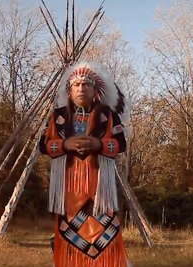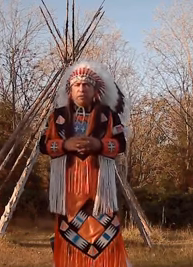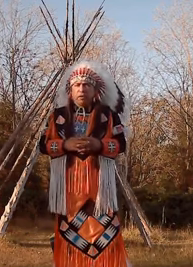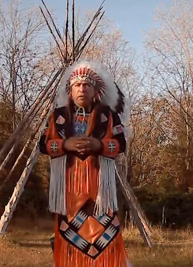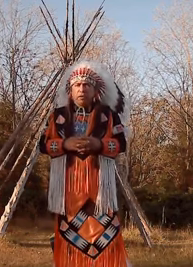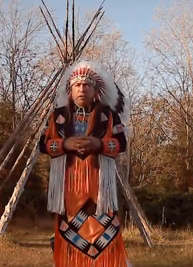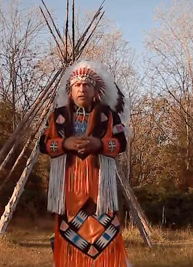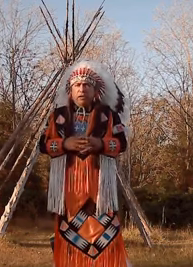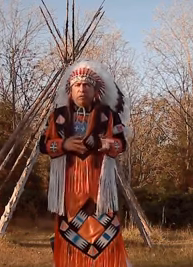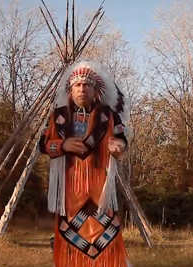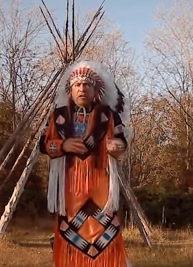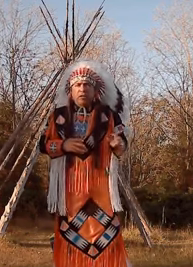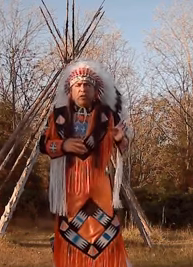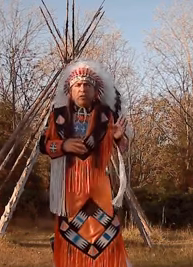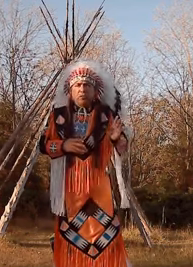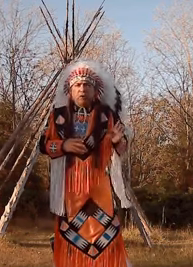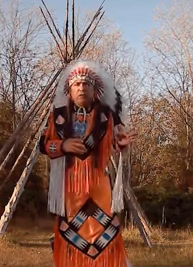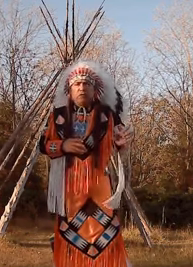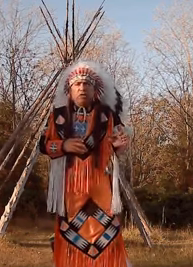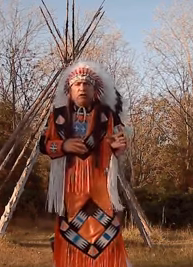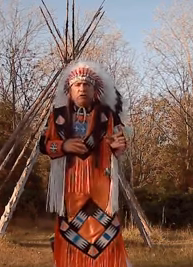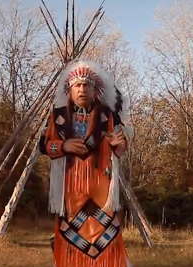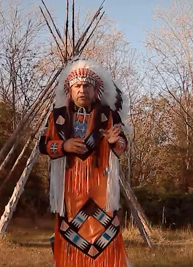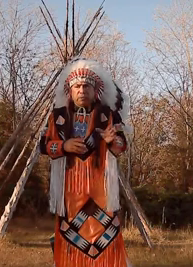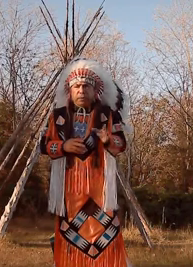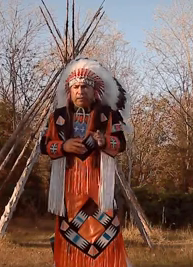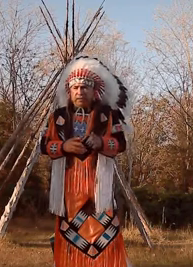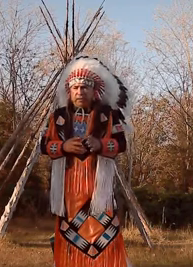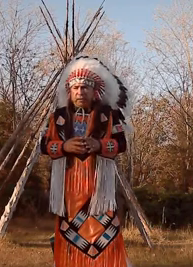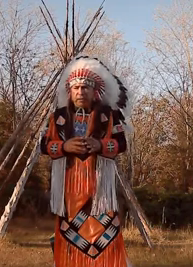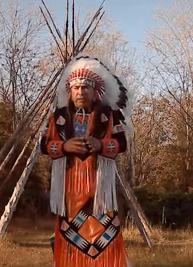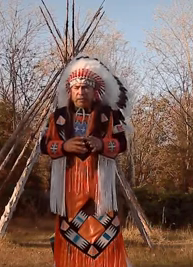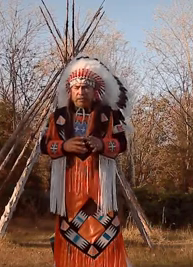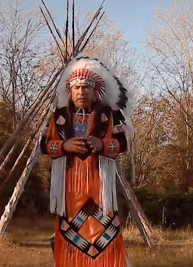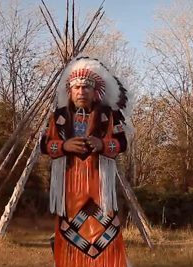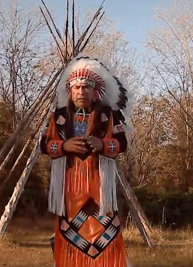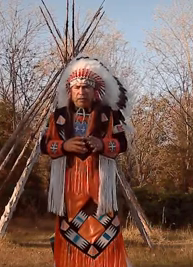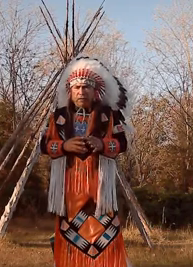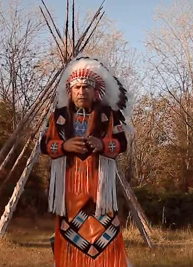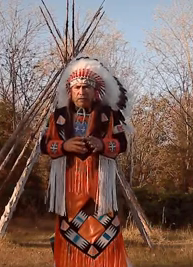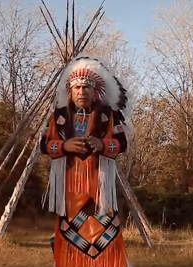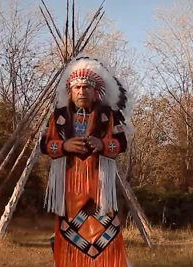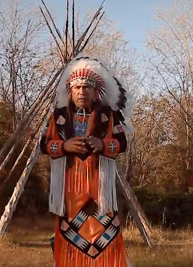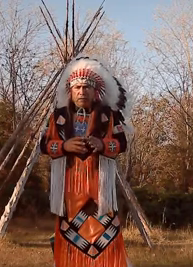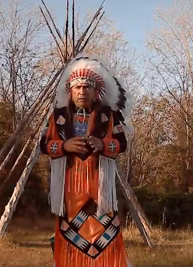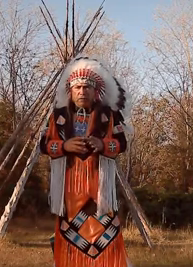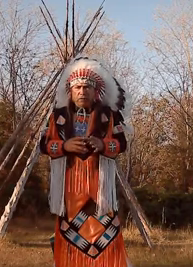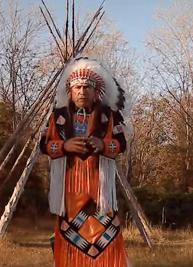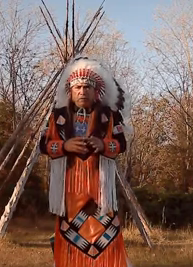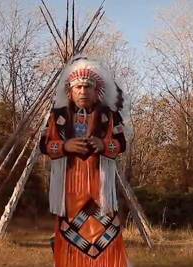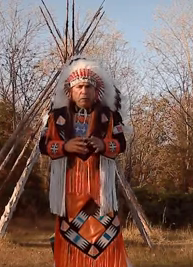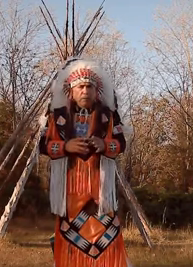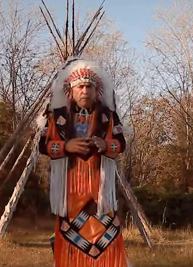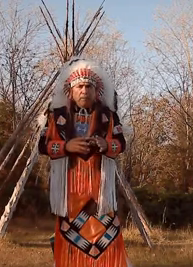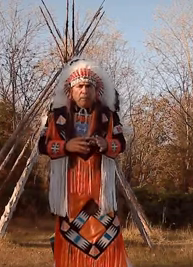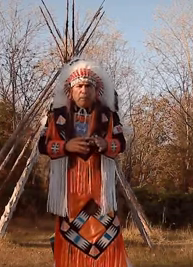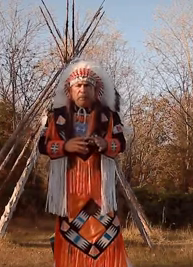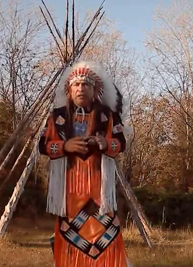and reflect on our beautiful culture that's been passed down for many